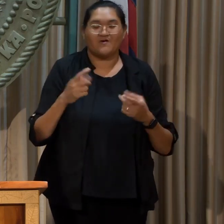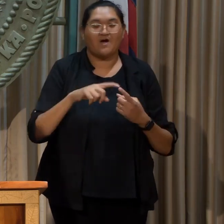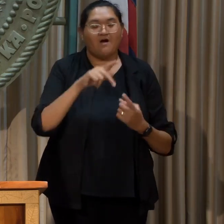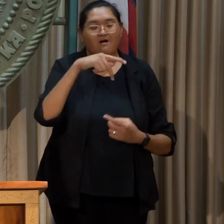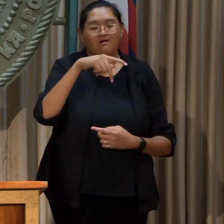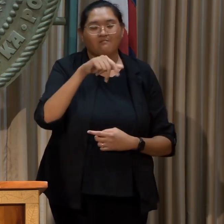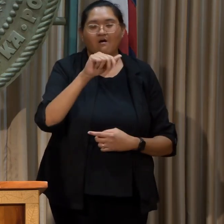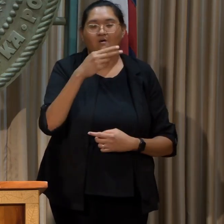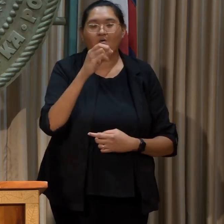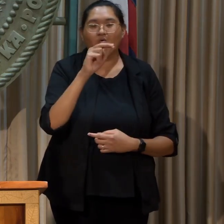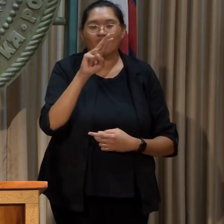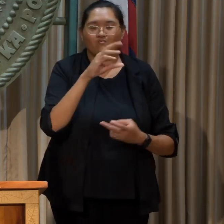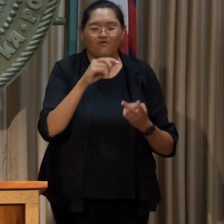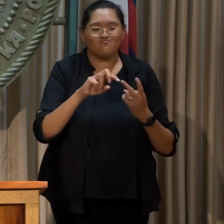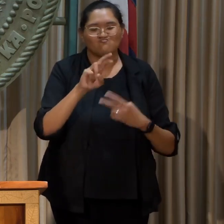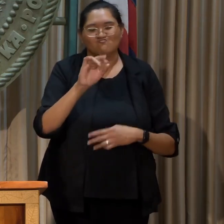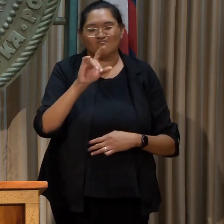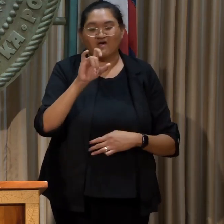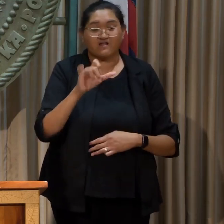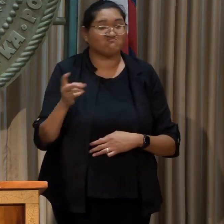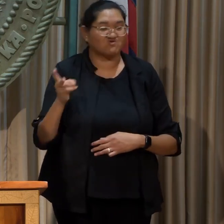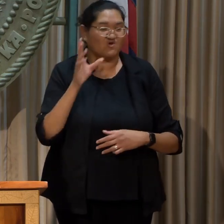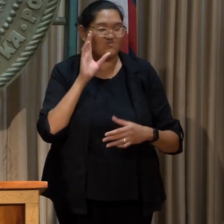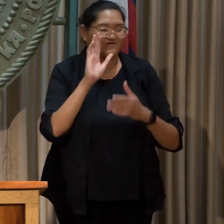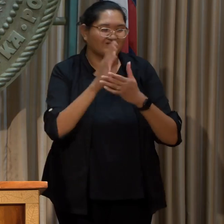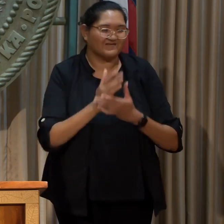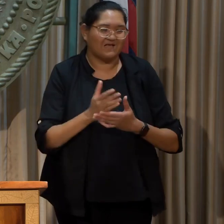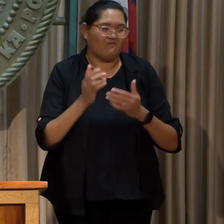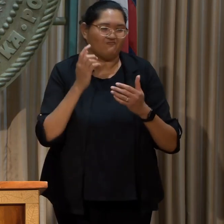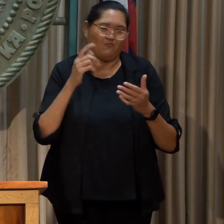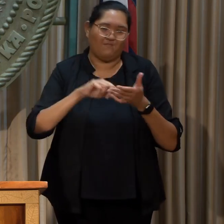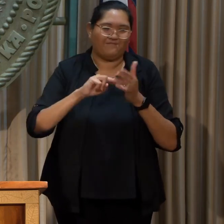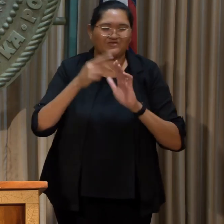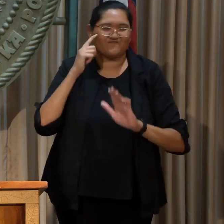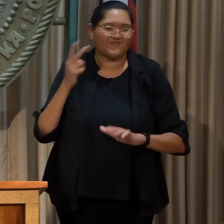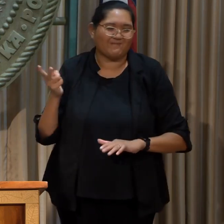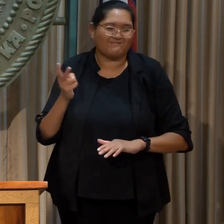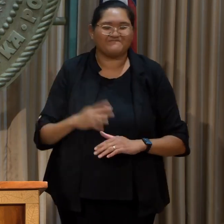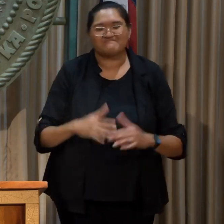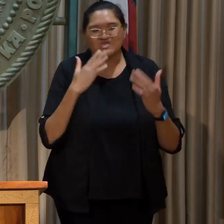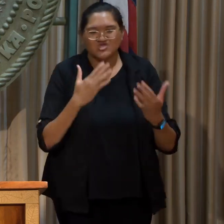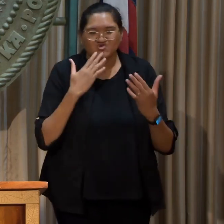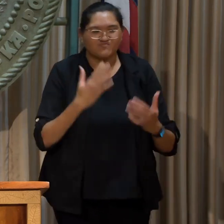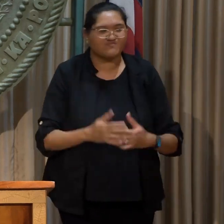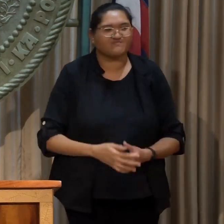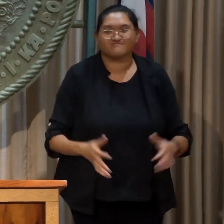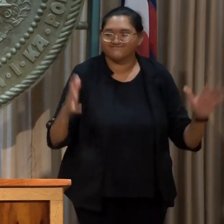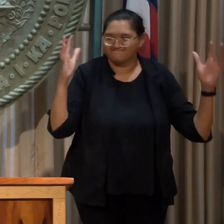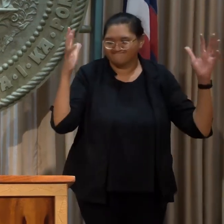Pahono and Riley Brook, to share what this agreement means to them. Thank you. Thank